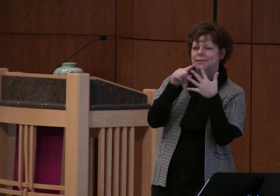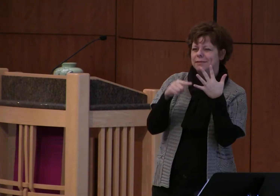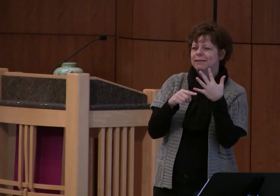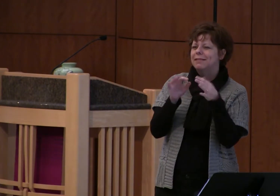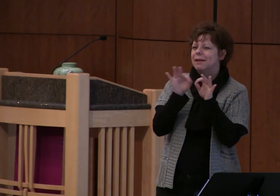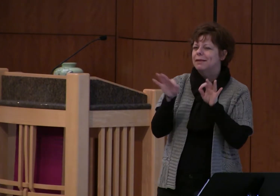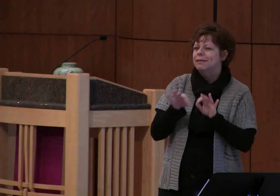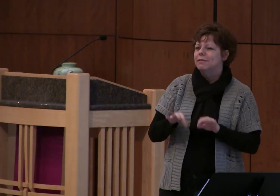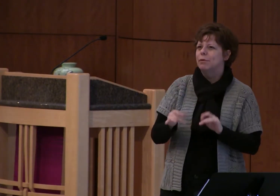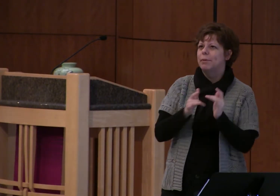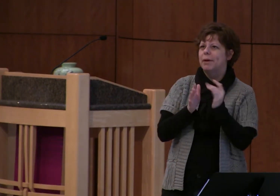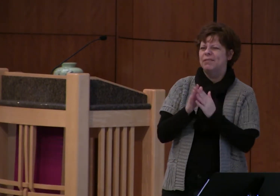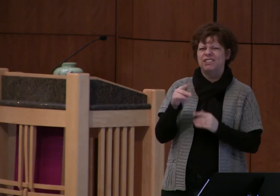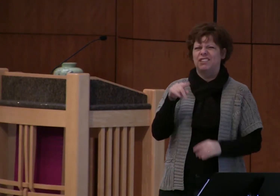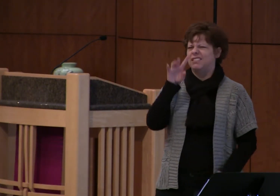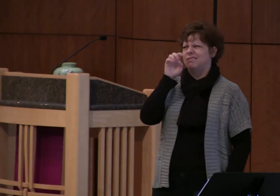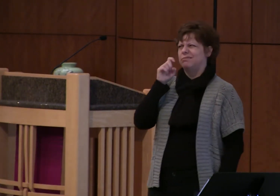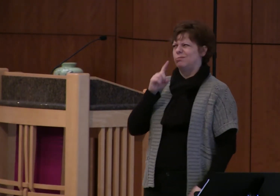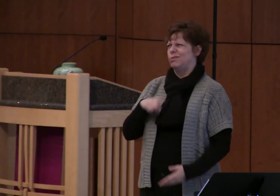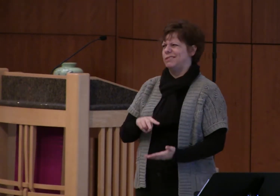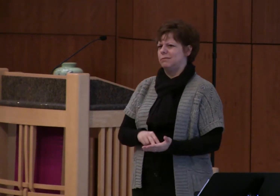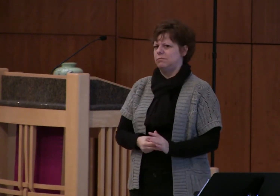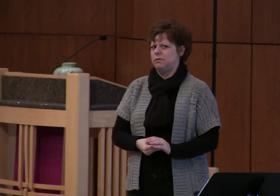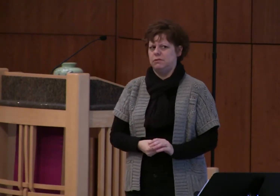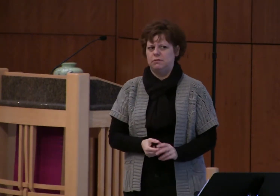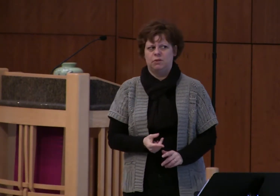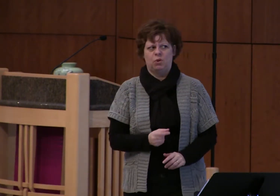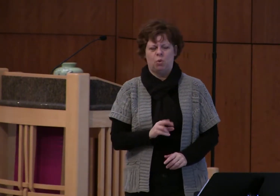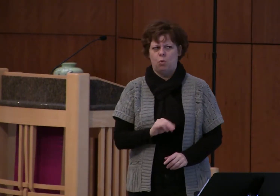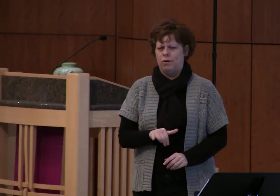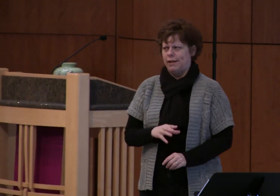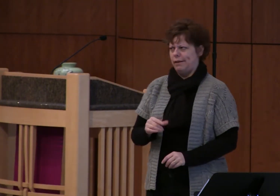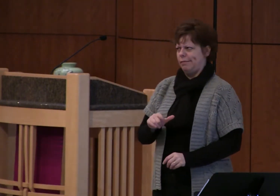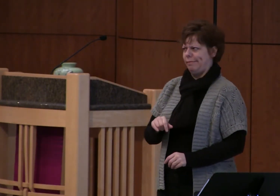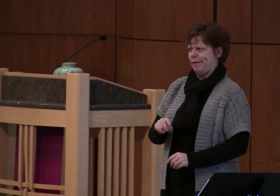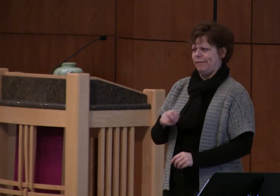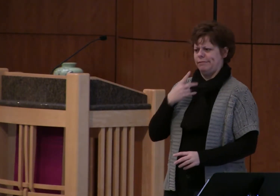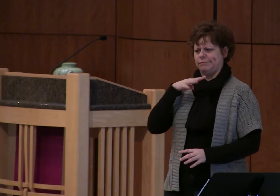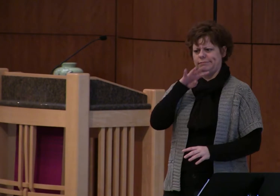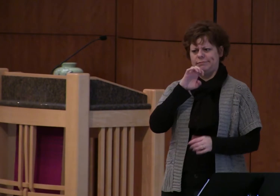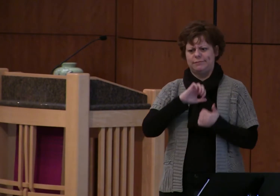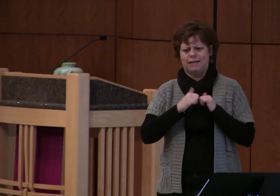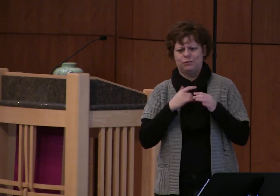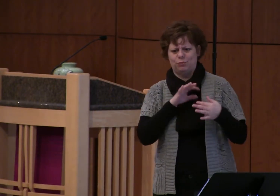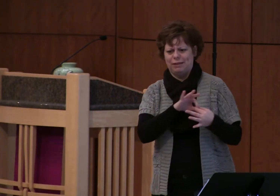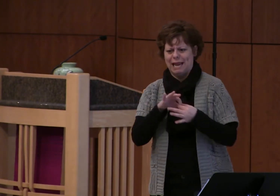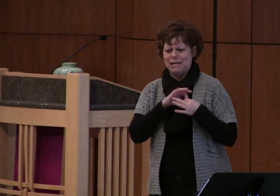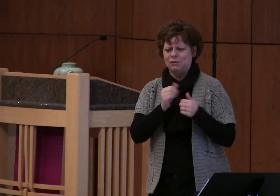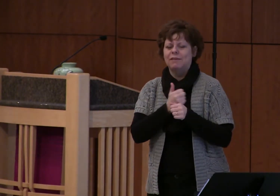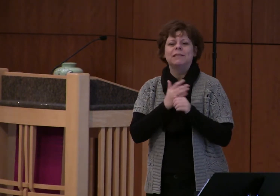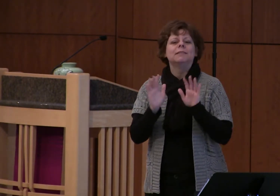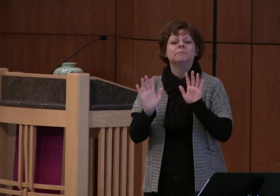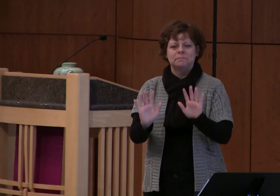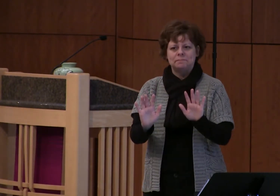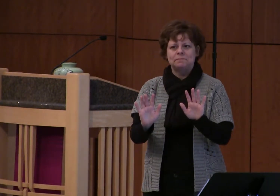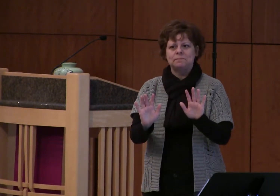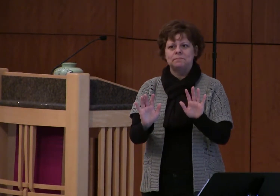now maybe you're sitting there thinking what does glory and love have to do with all of this because we think we know something about